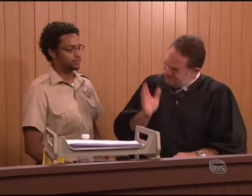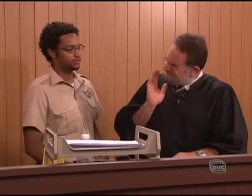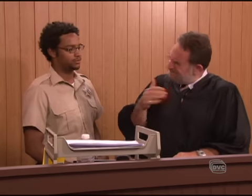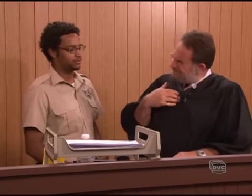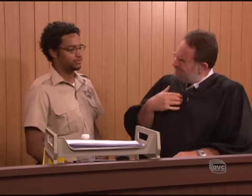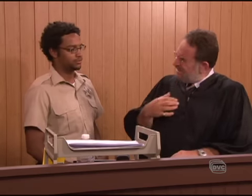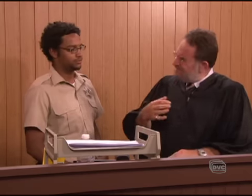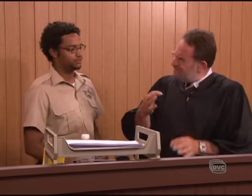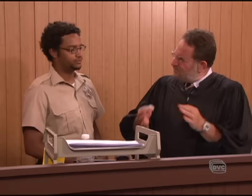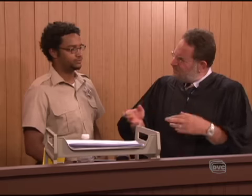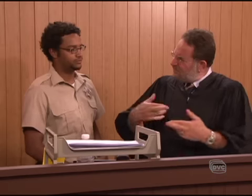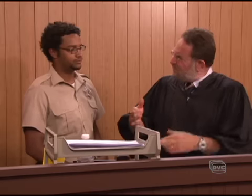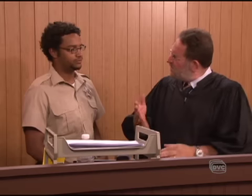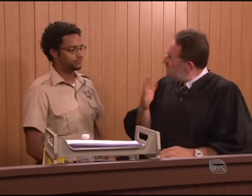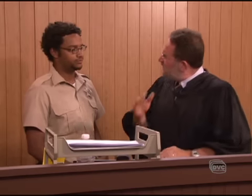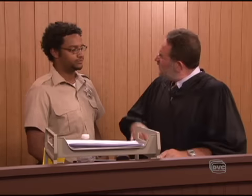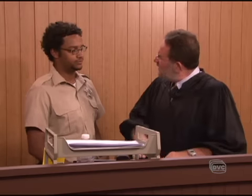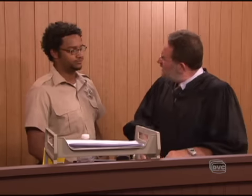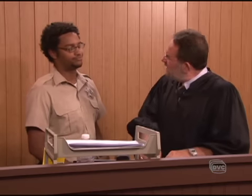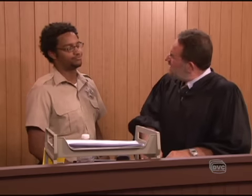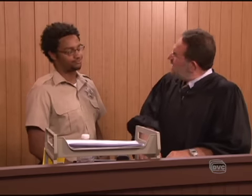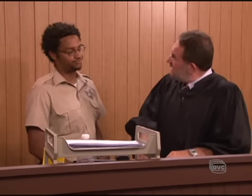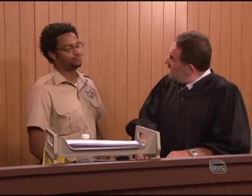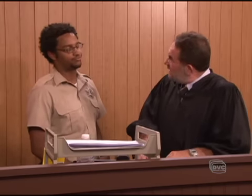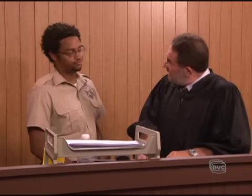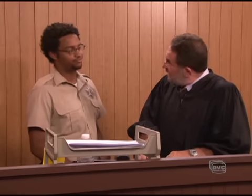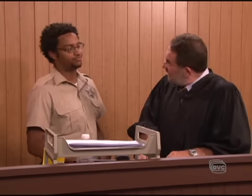Was it man in my courtroom before? Yes, Your Honor.